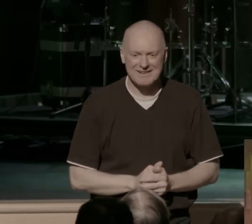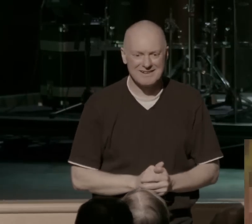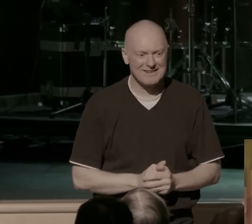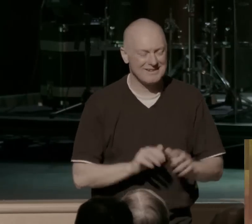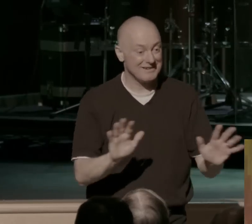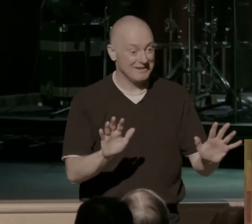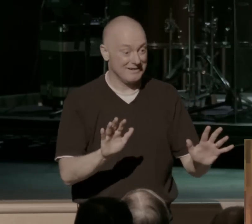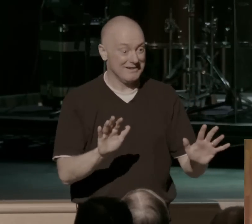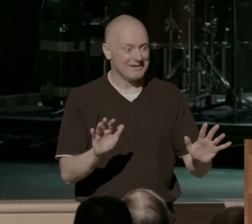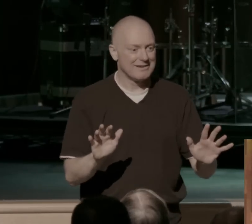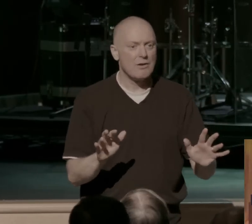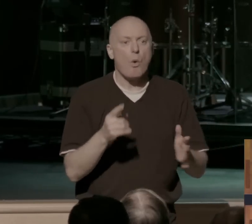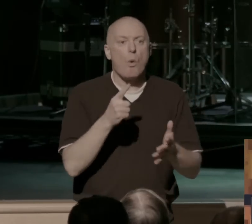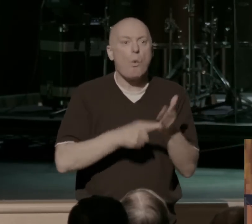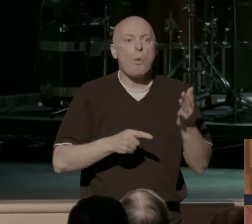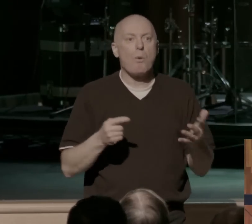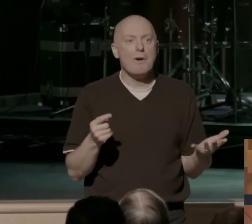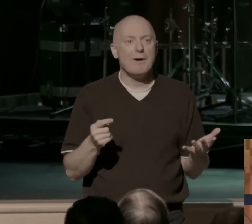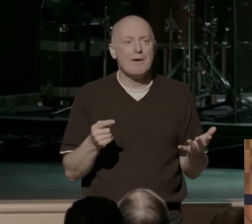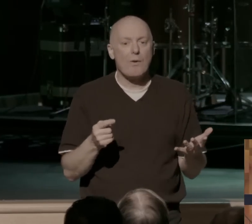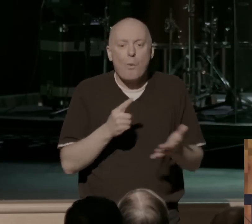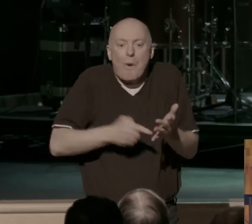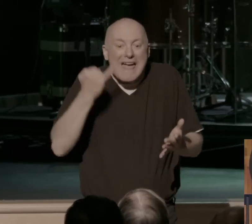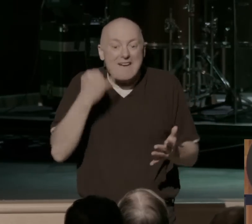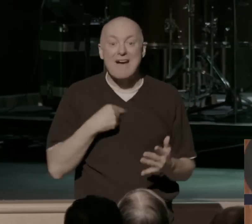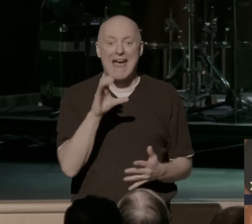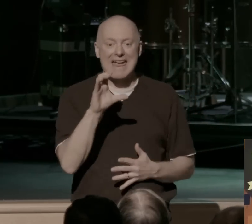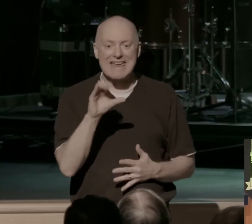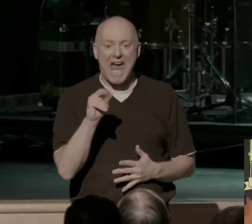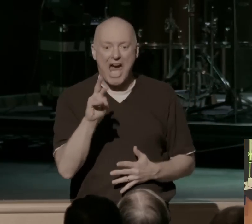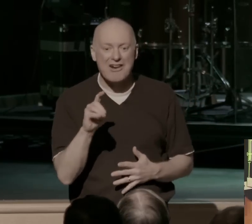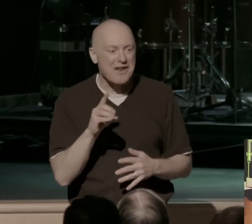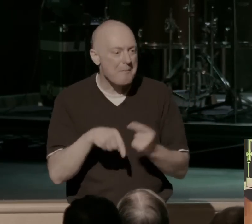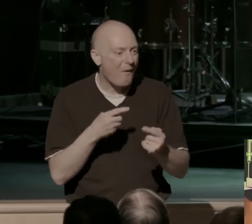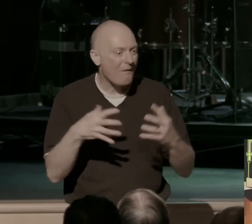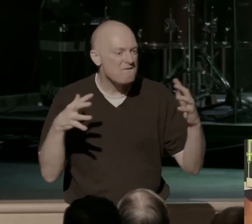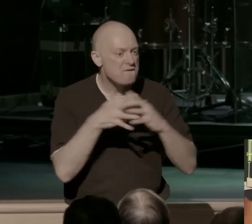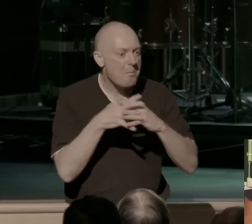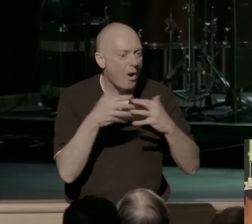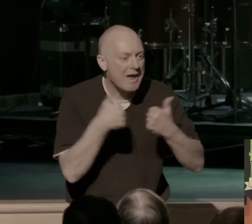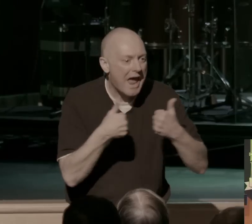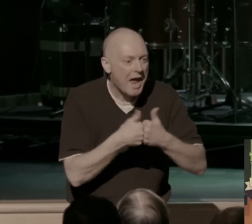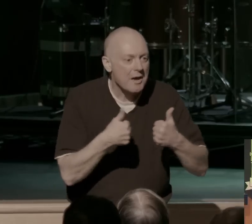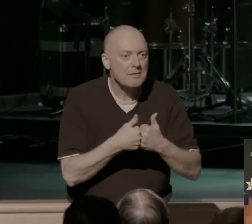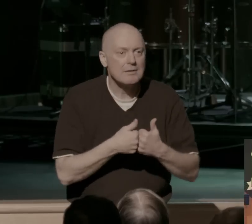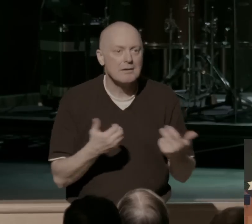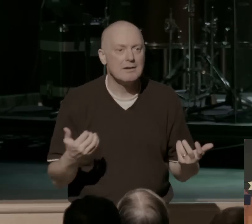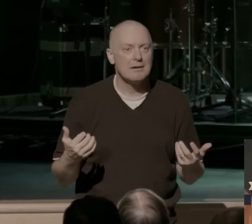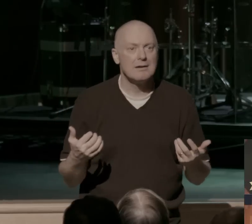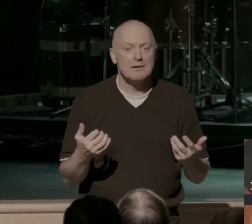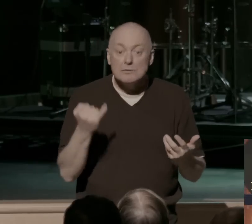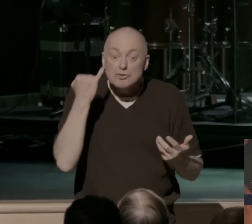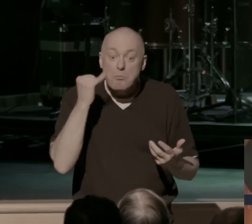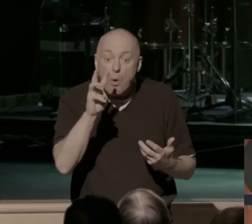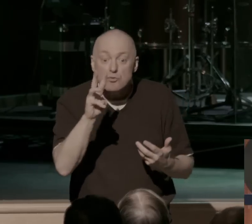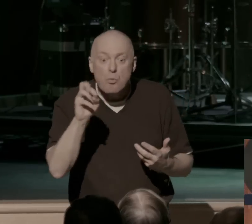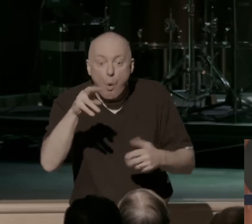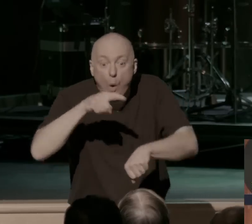But what if in high school, what if I actually cared about the football game? What if the commander was actually in a time of war and not